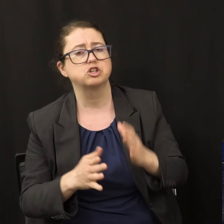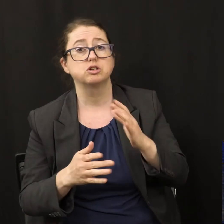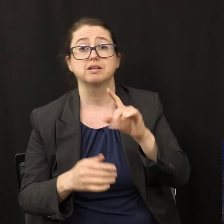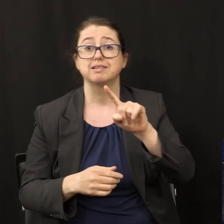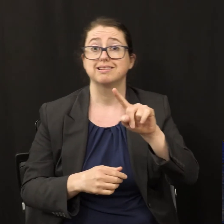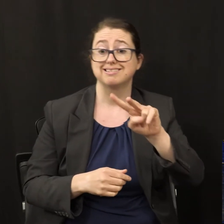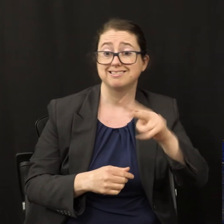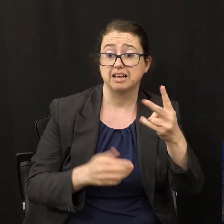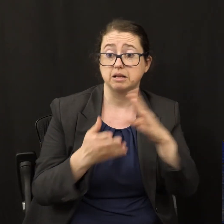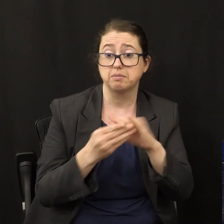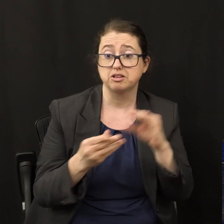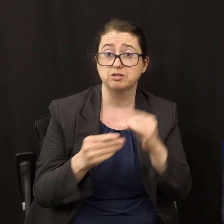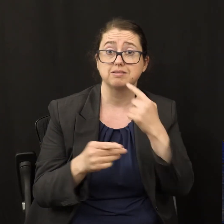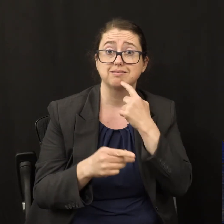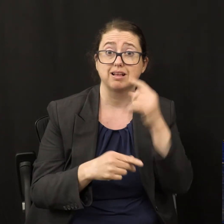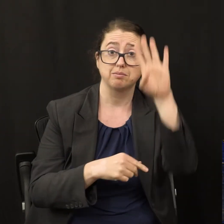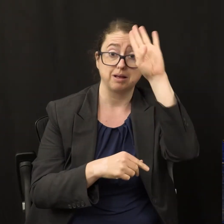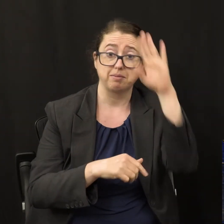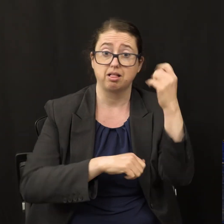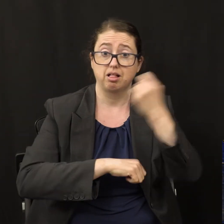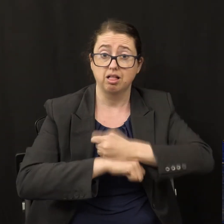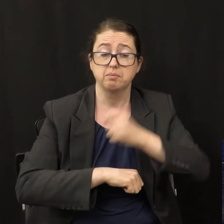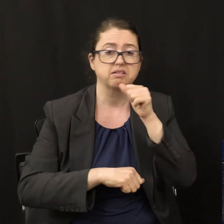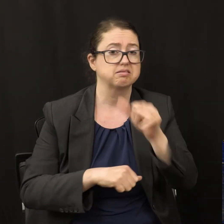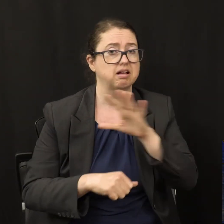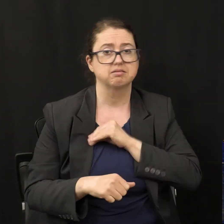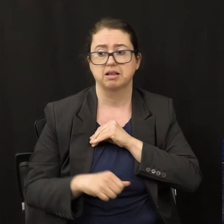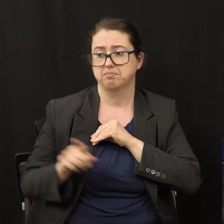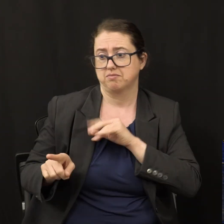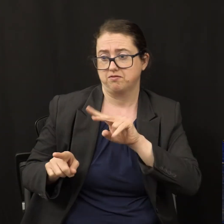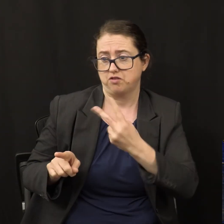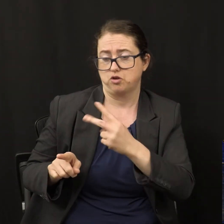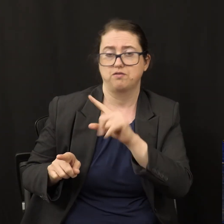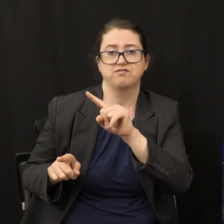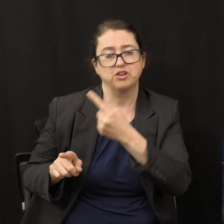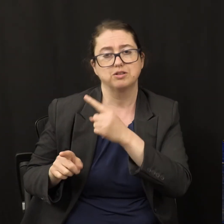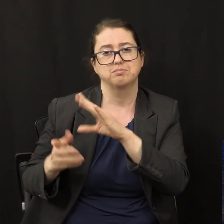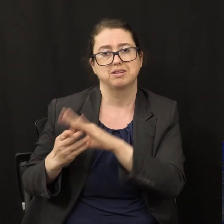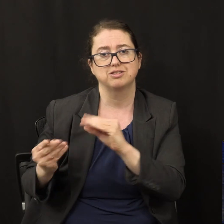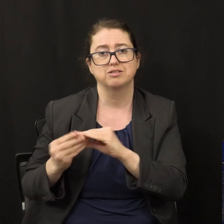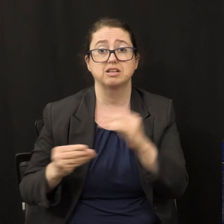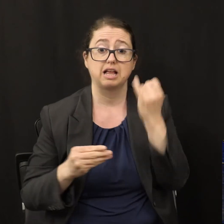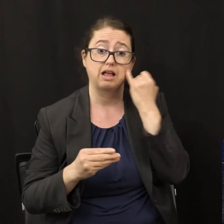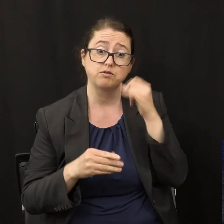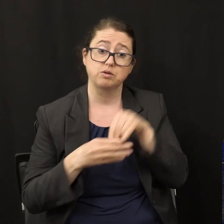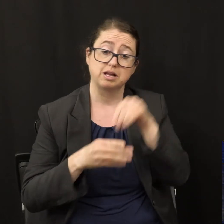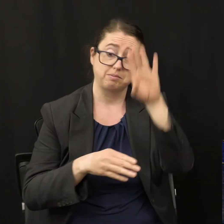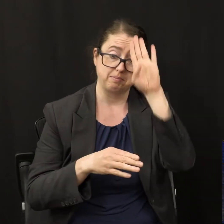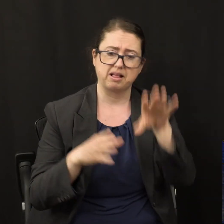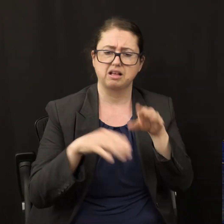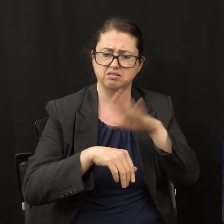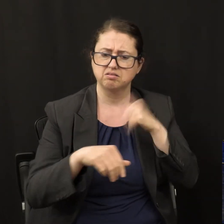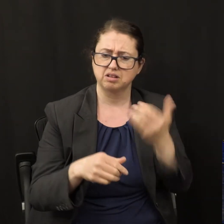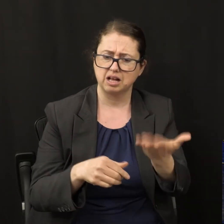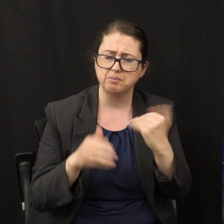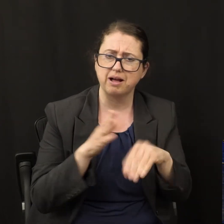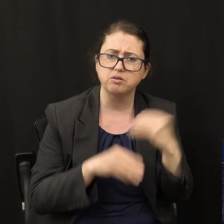says, Babylon fell because it did not accept the first angel's message. So if you're in Babylon, come out. The third angel says, if you don't come out,